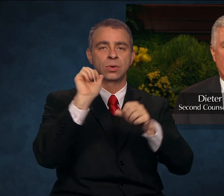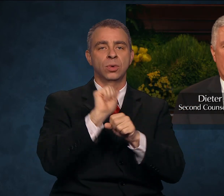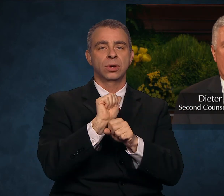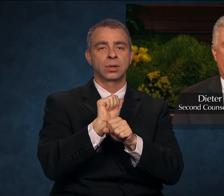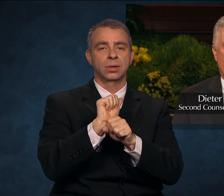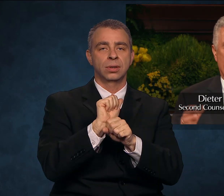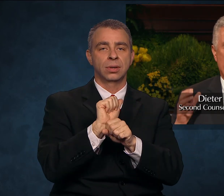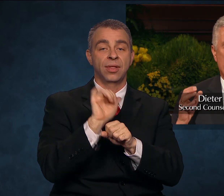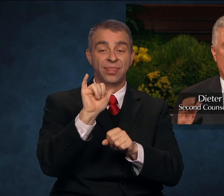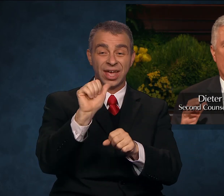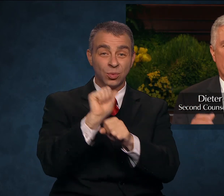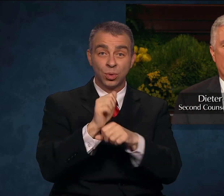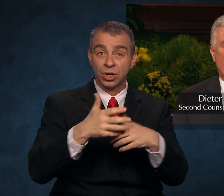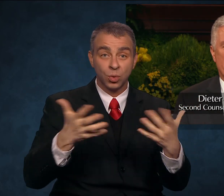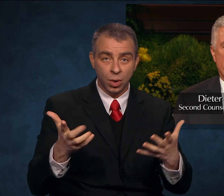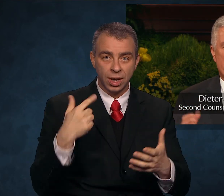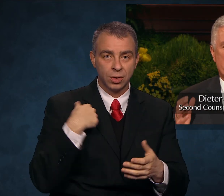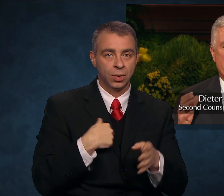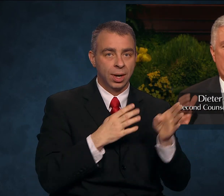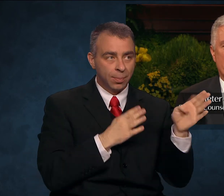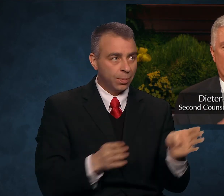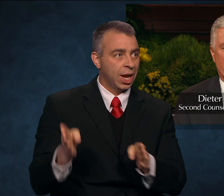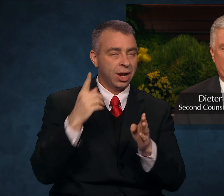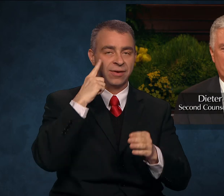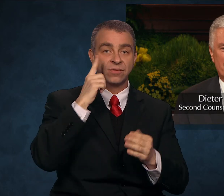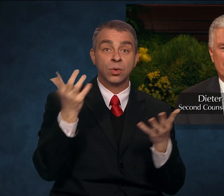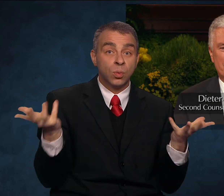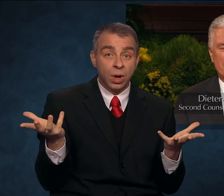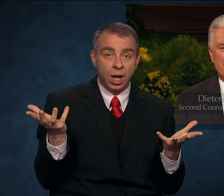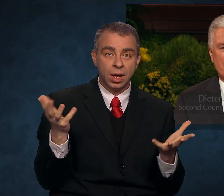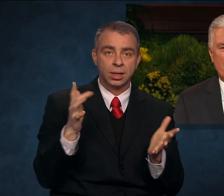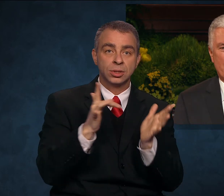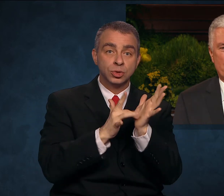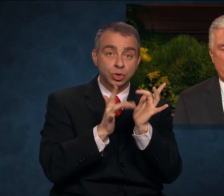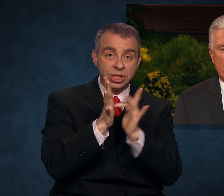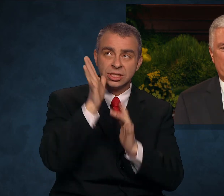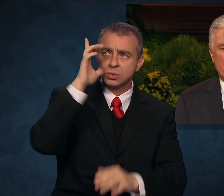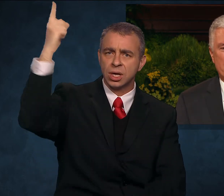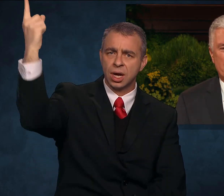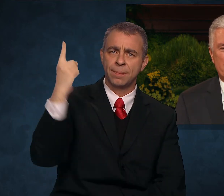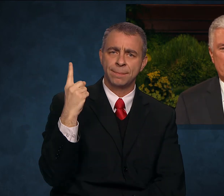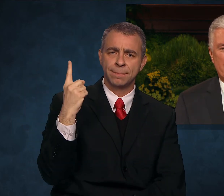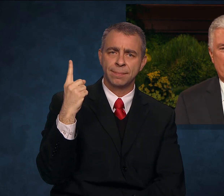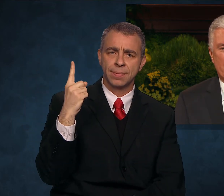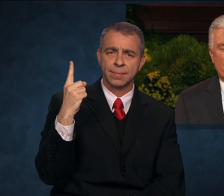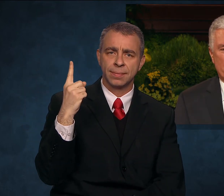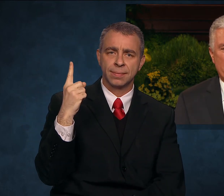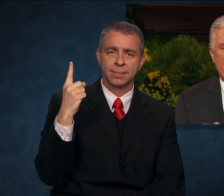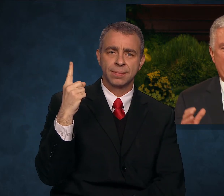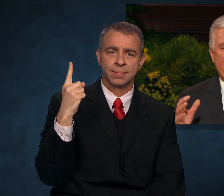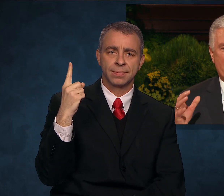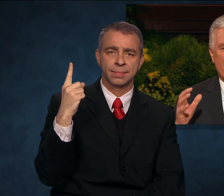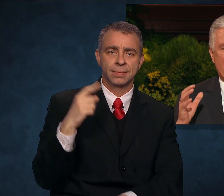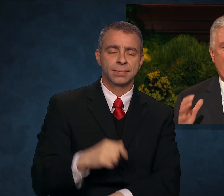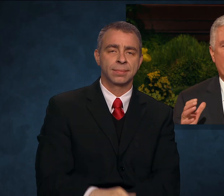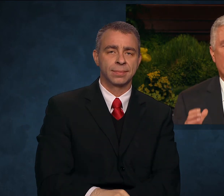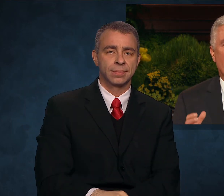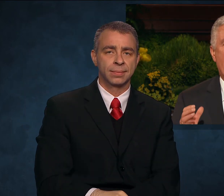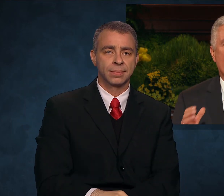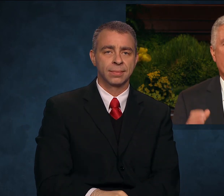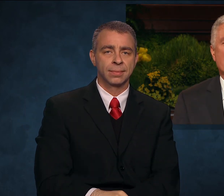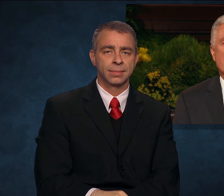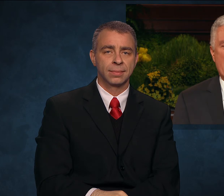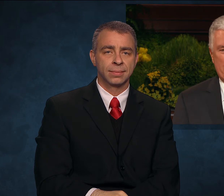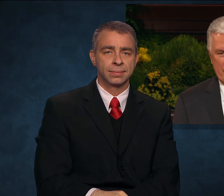for the return of the Savior. Brethren, when we add the light